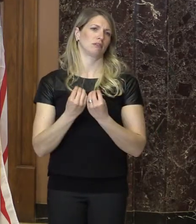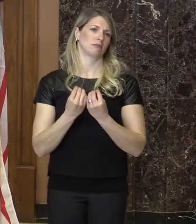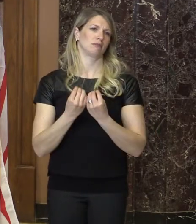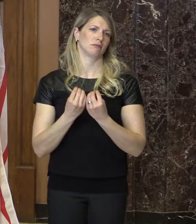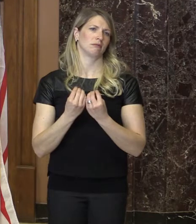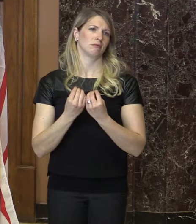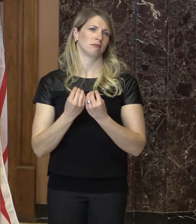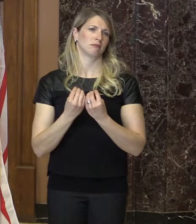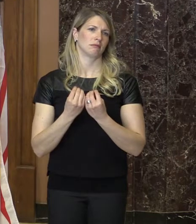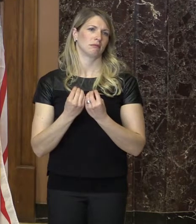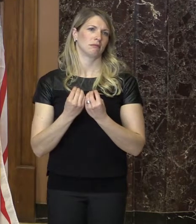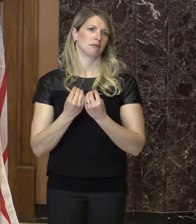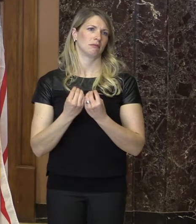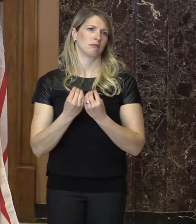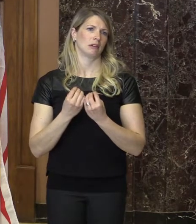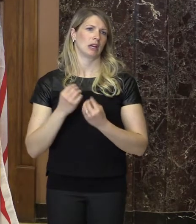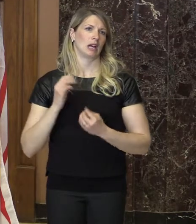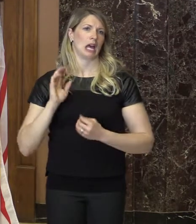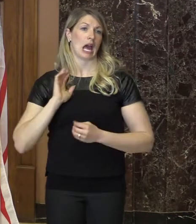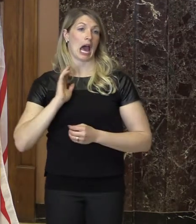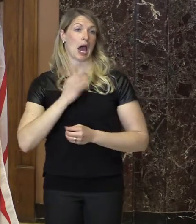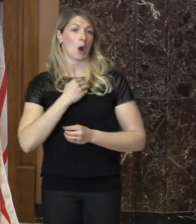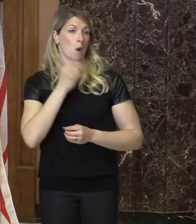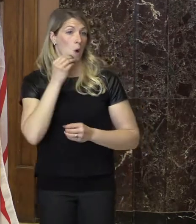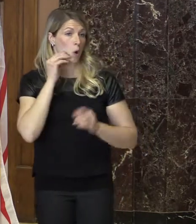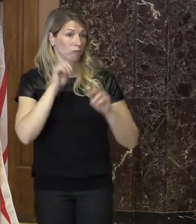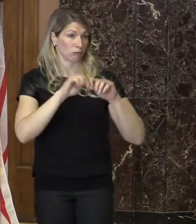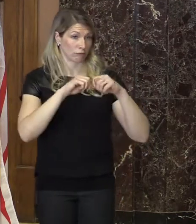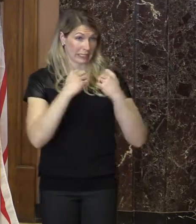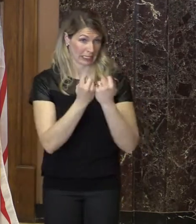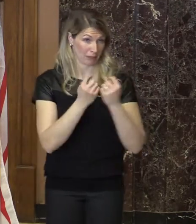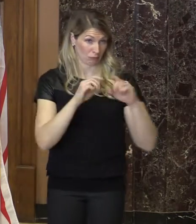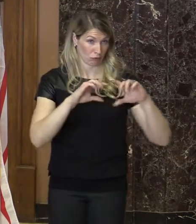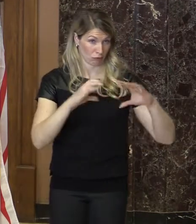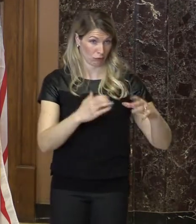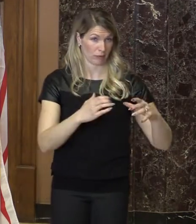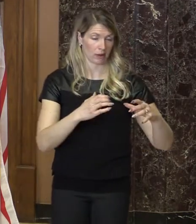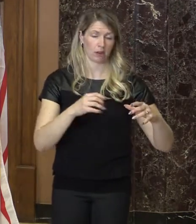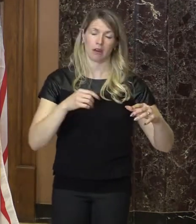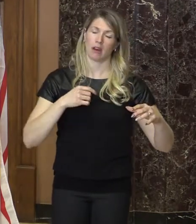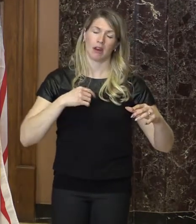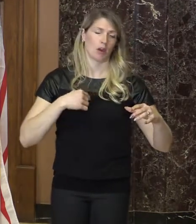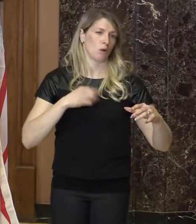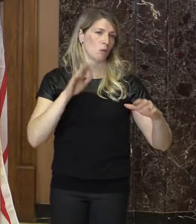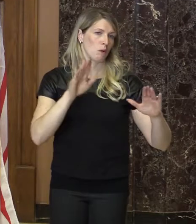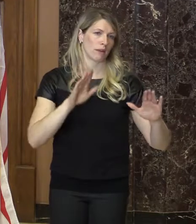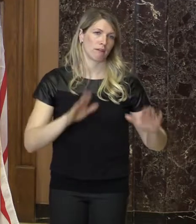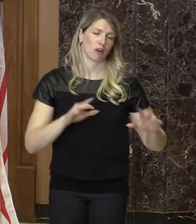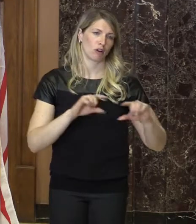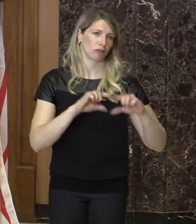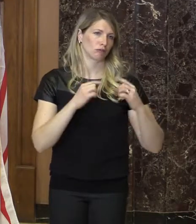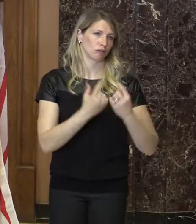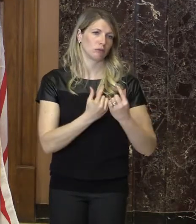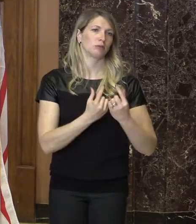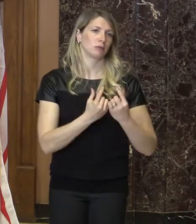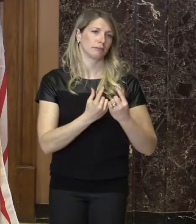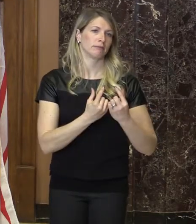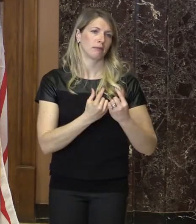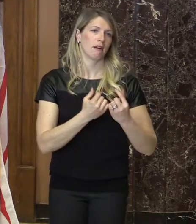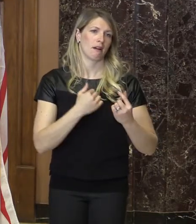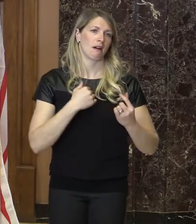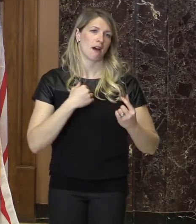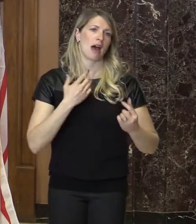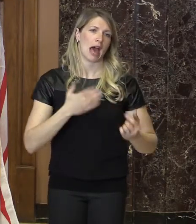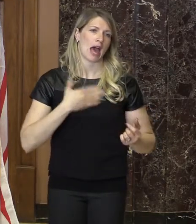Our home club, Tricon Gentle Joints, you are the greatest. It is a privilege to say